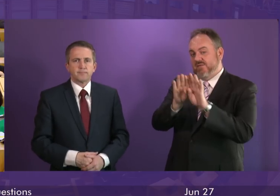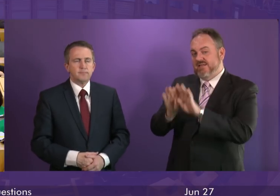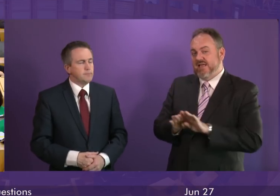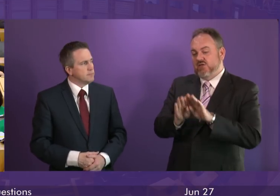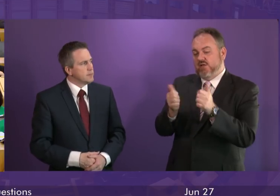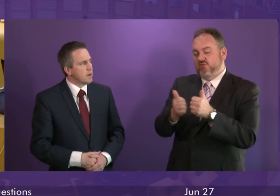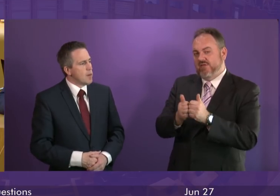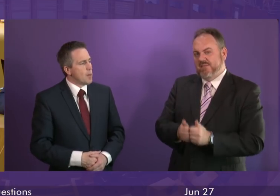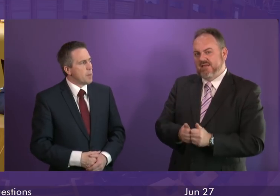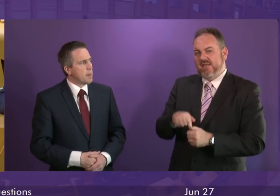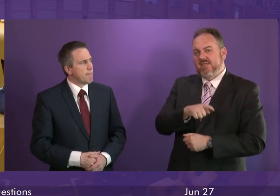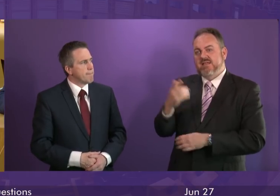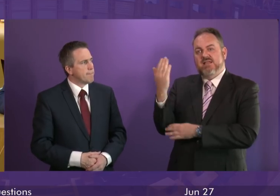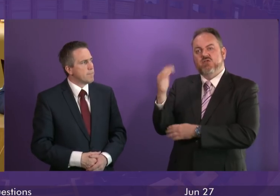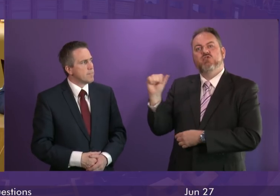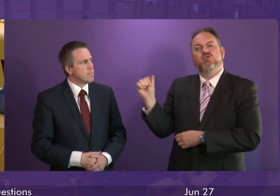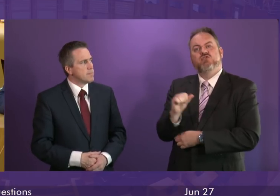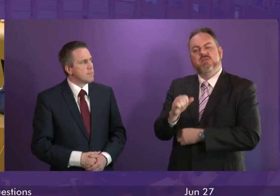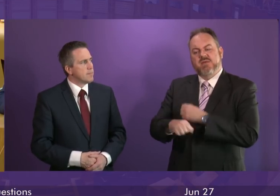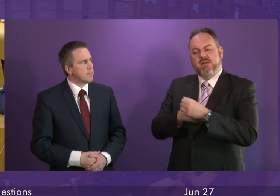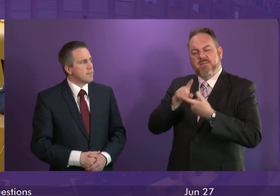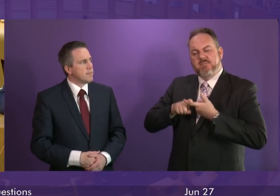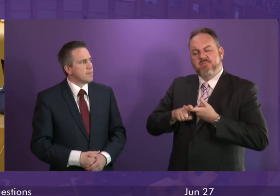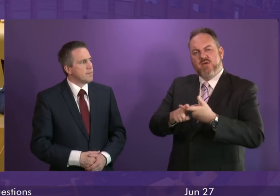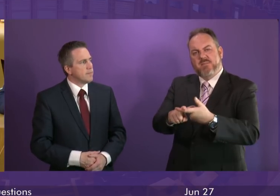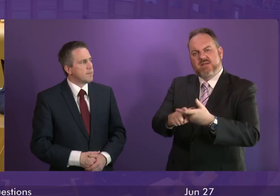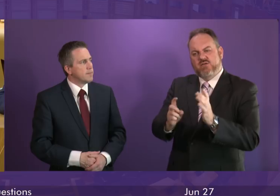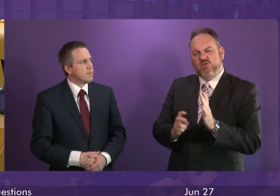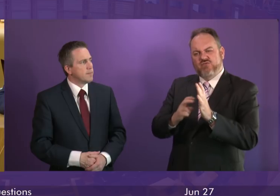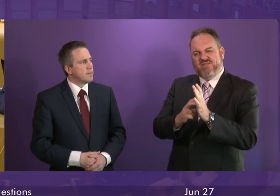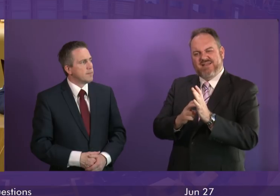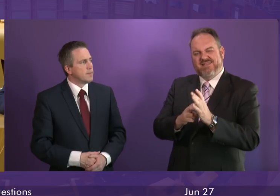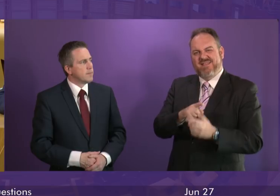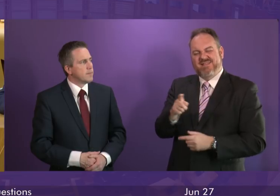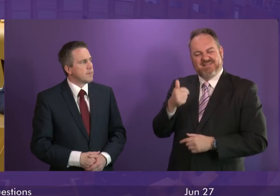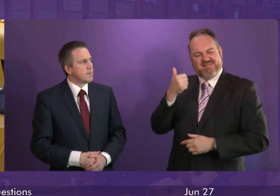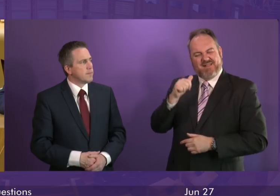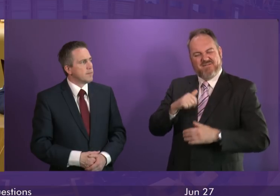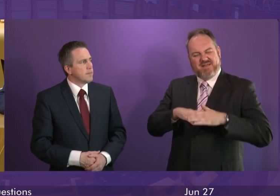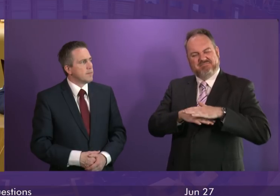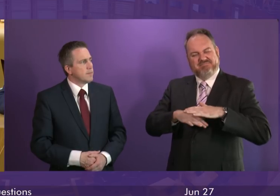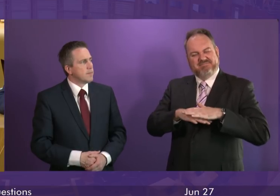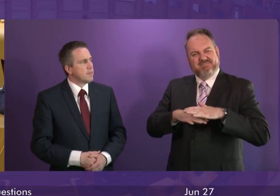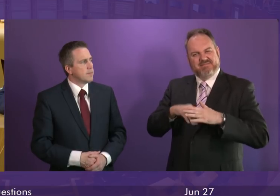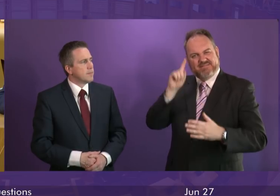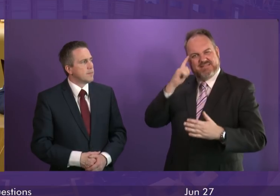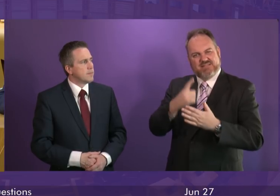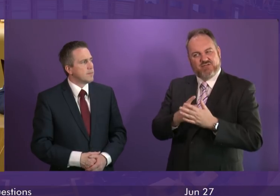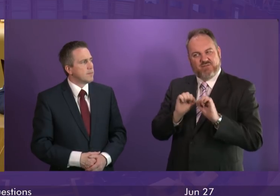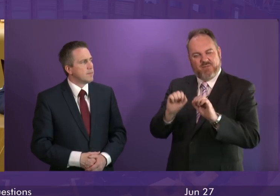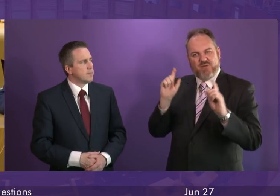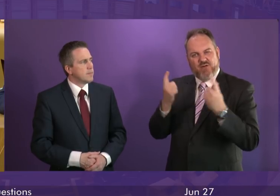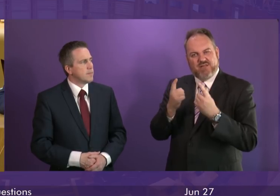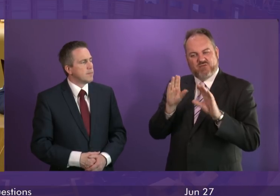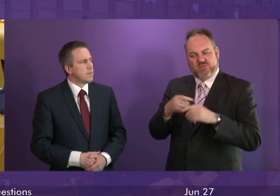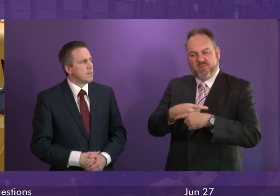many of these lecturers should have been moving on to permanent contracts. This is a cynical move by the college management and it will prevent